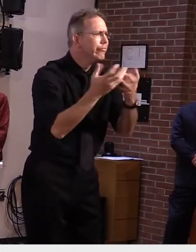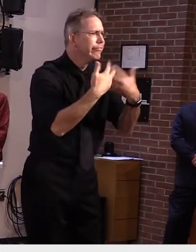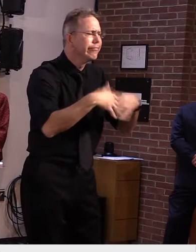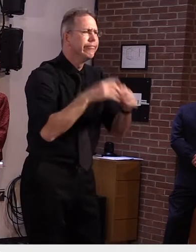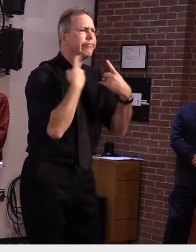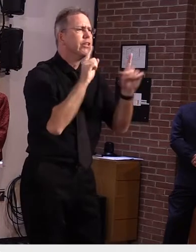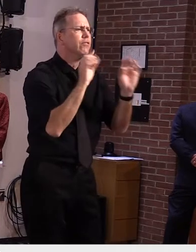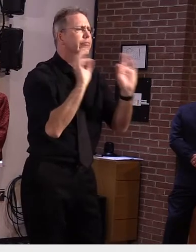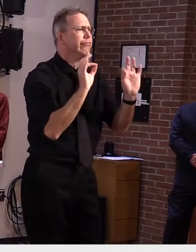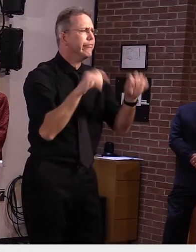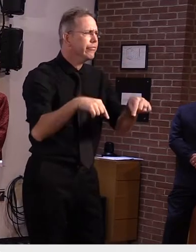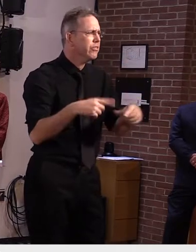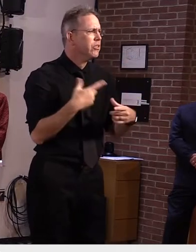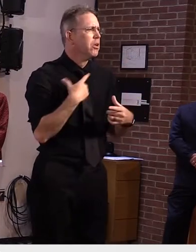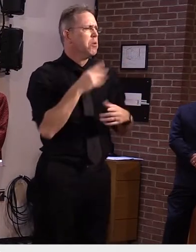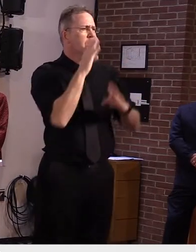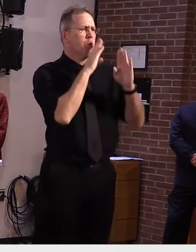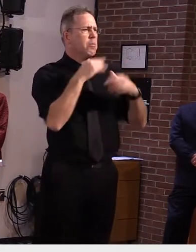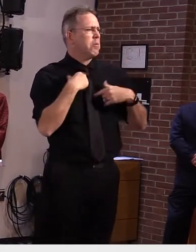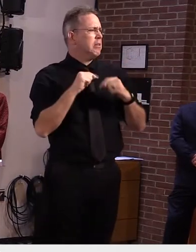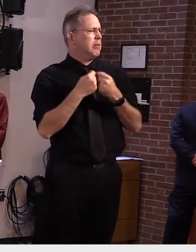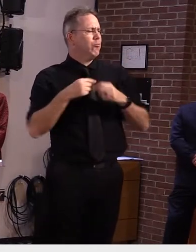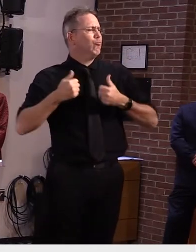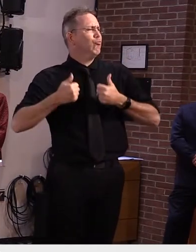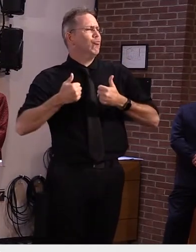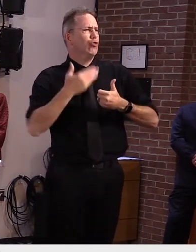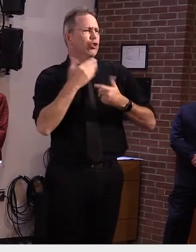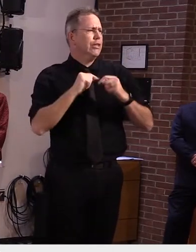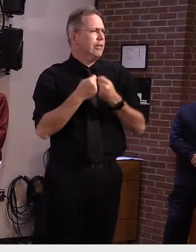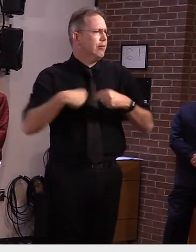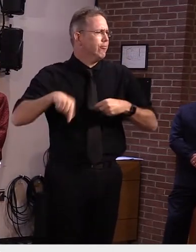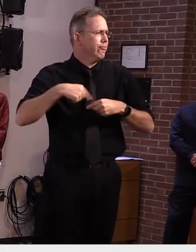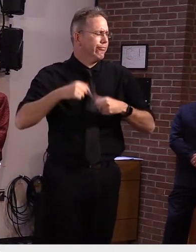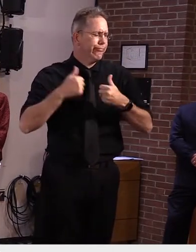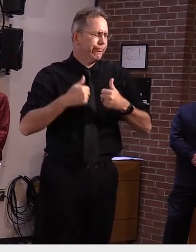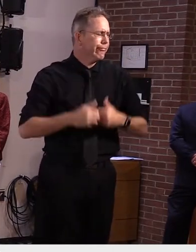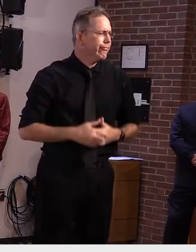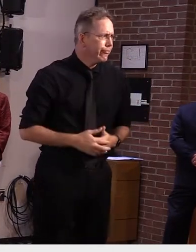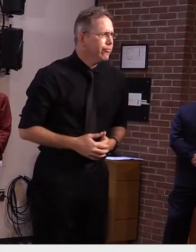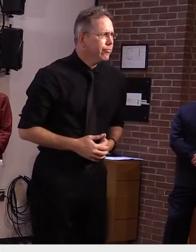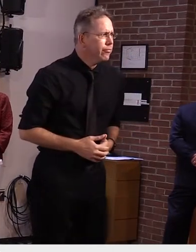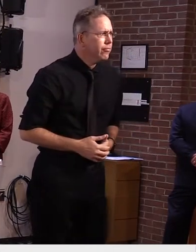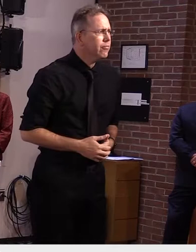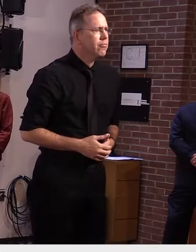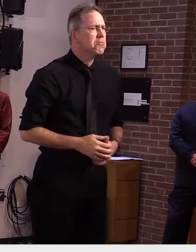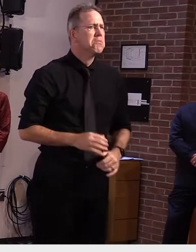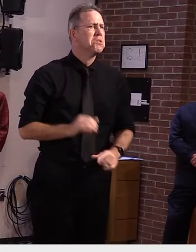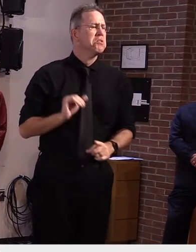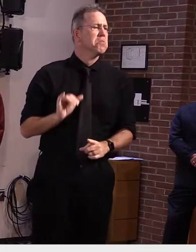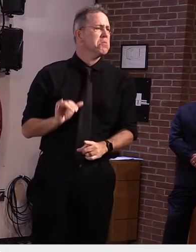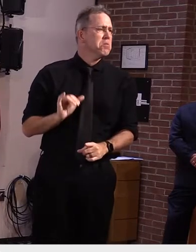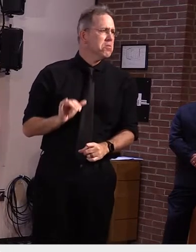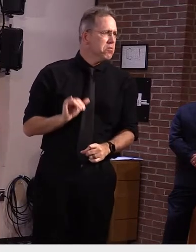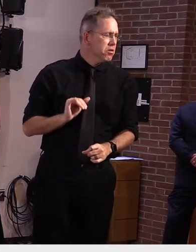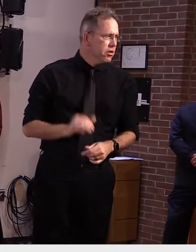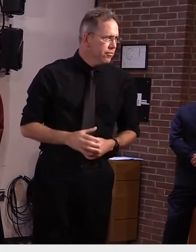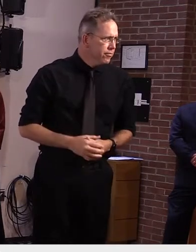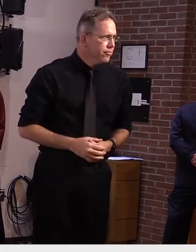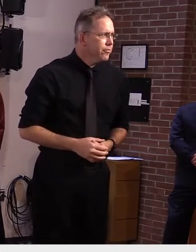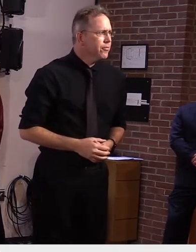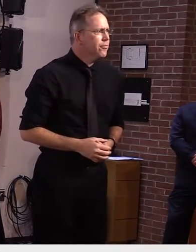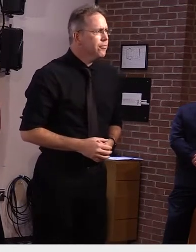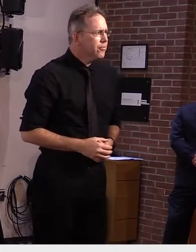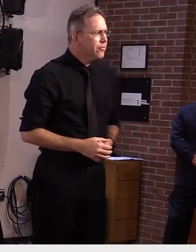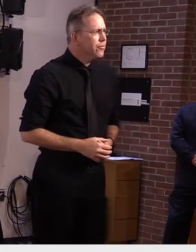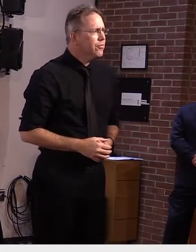we're feeling very comfortable about that and i mean if you were to have to activate you